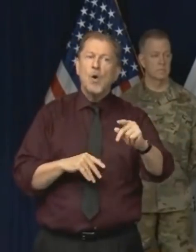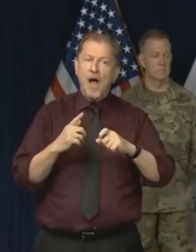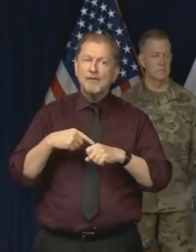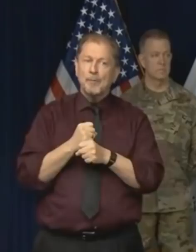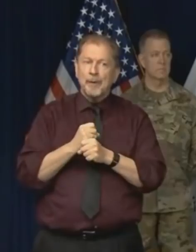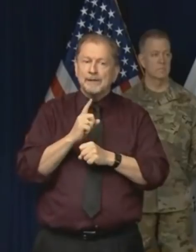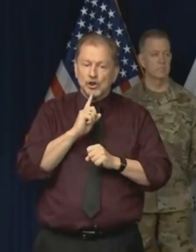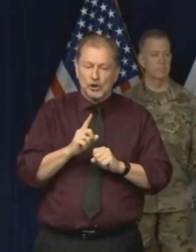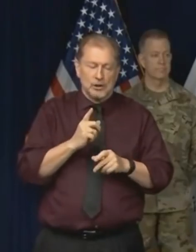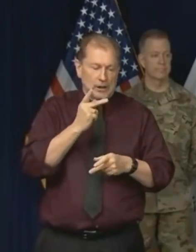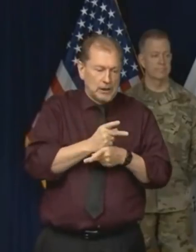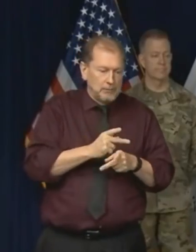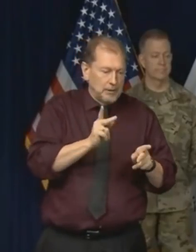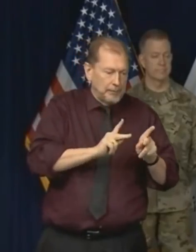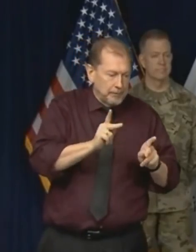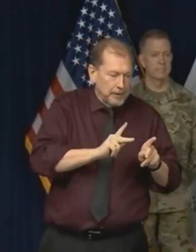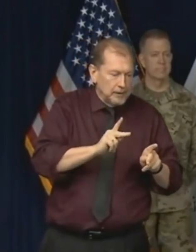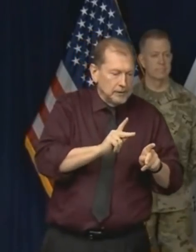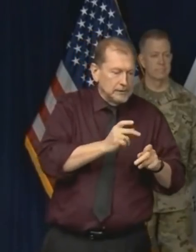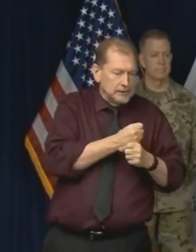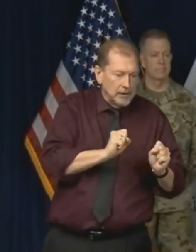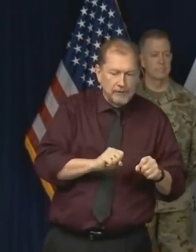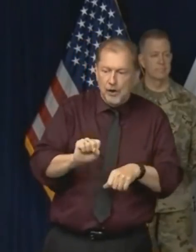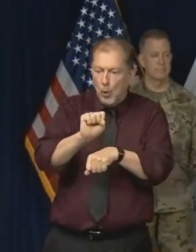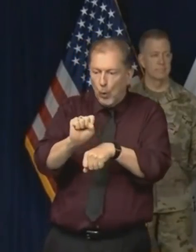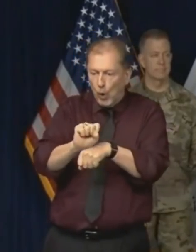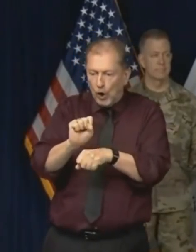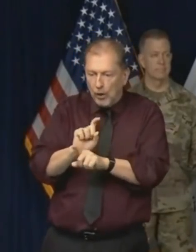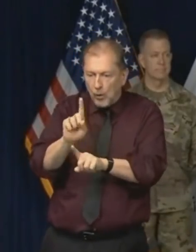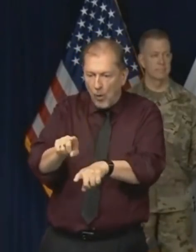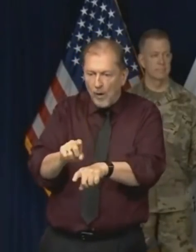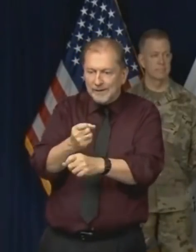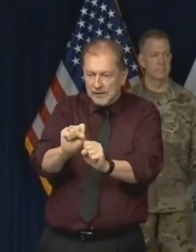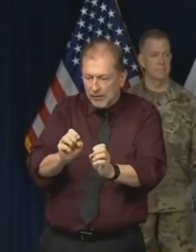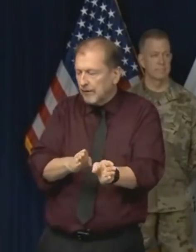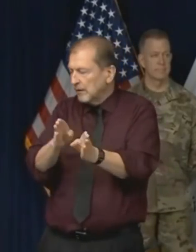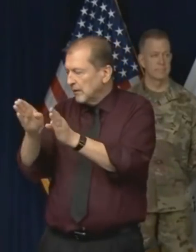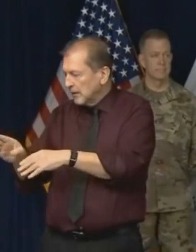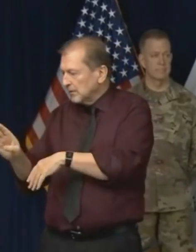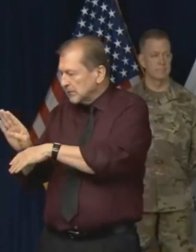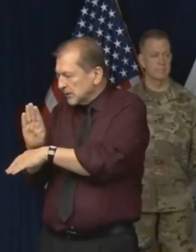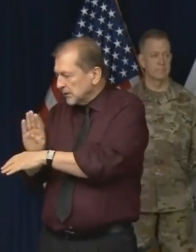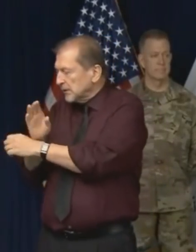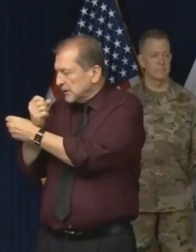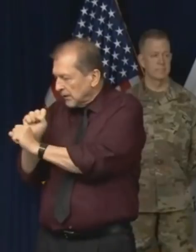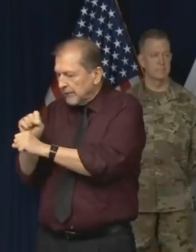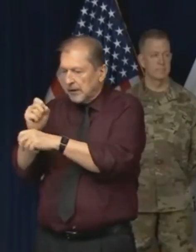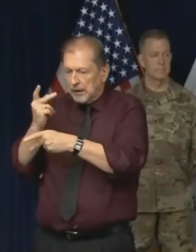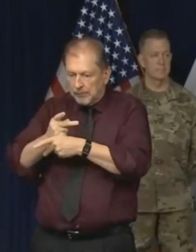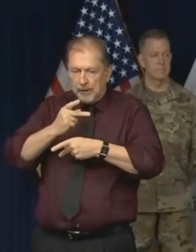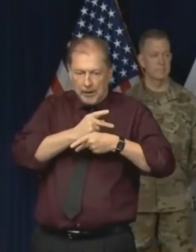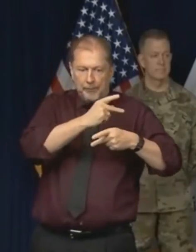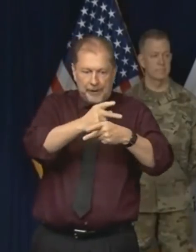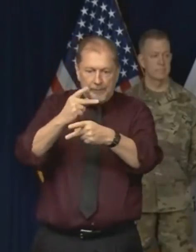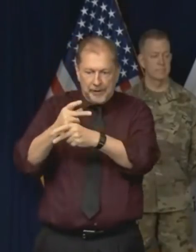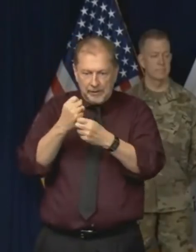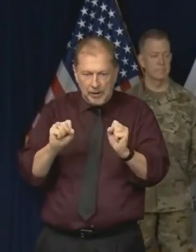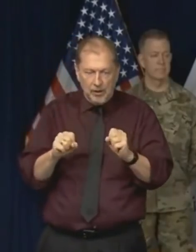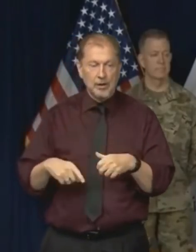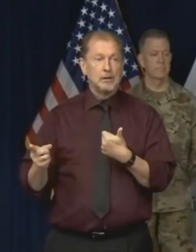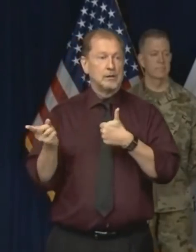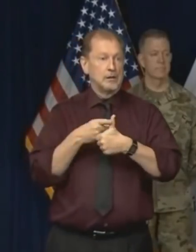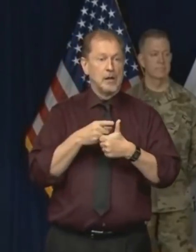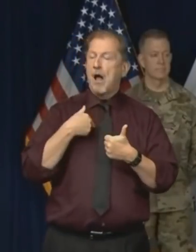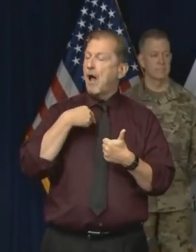keep customers safe, that we keep workers safe. And so I'm going to repeat something I've said almost every day. We need widespread